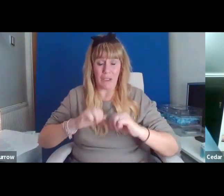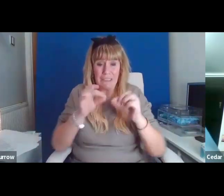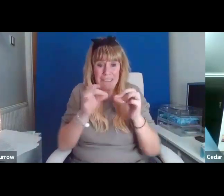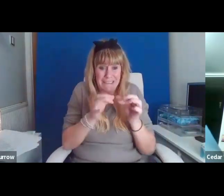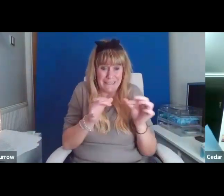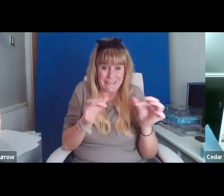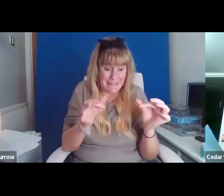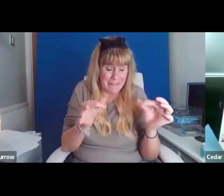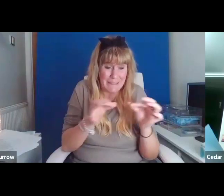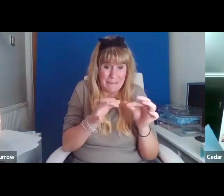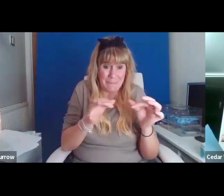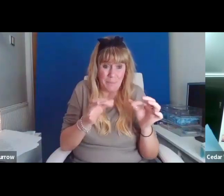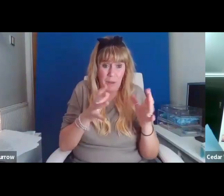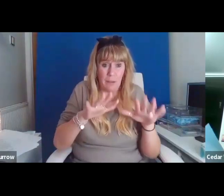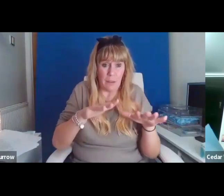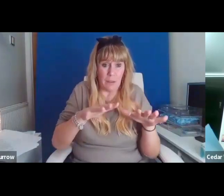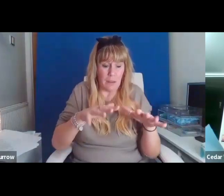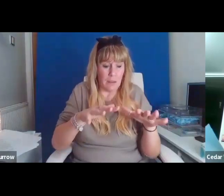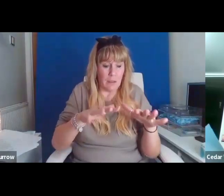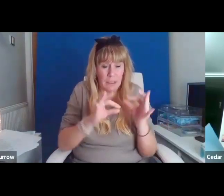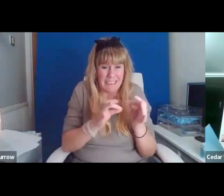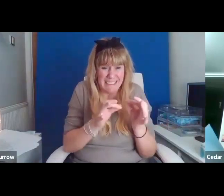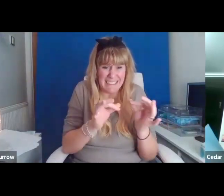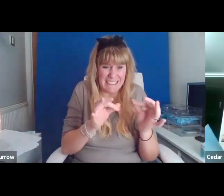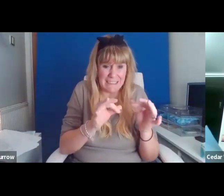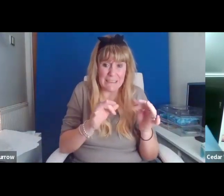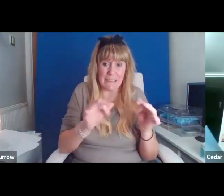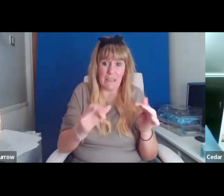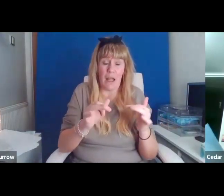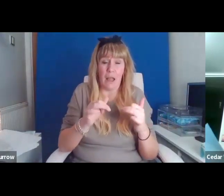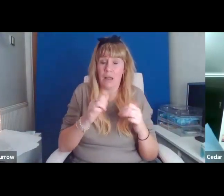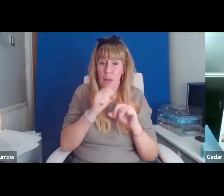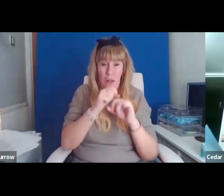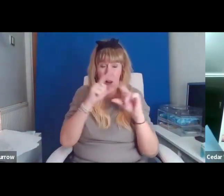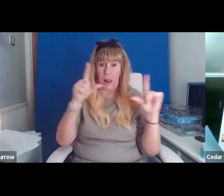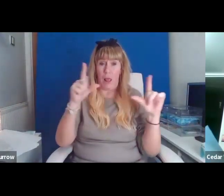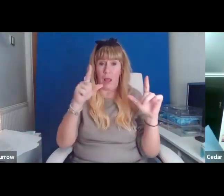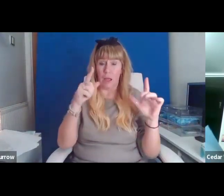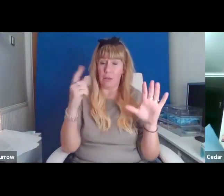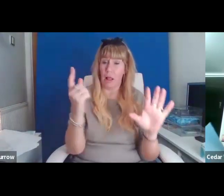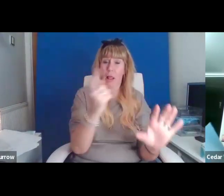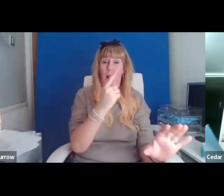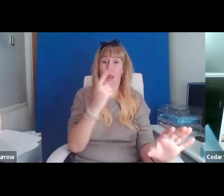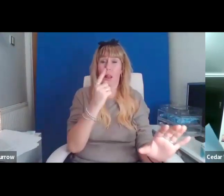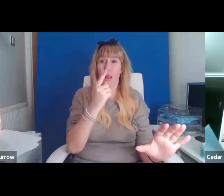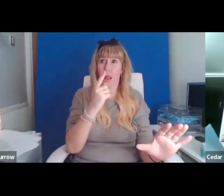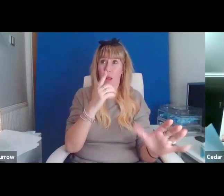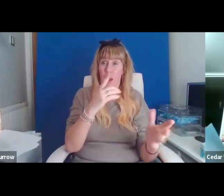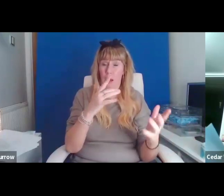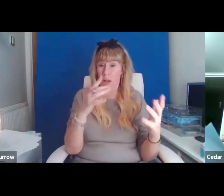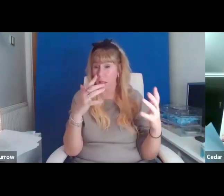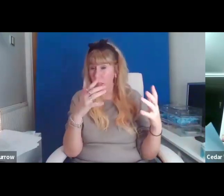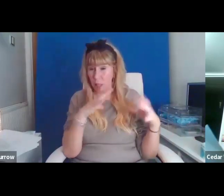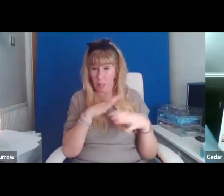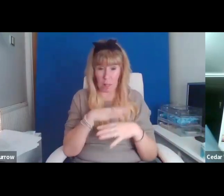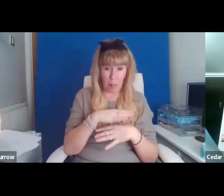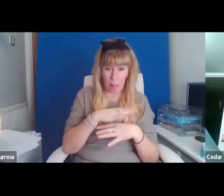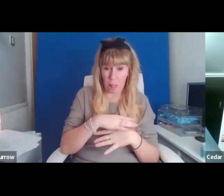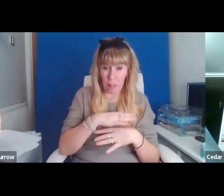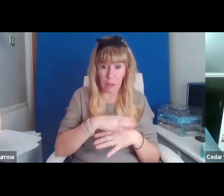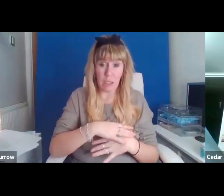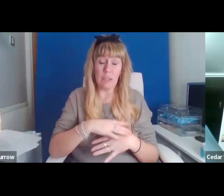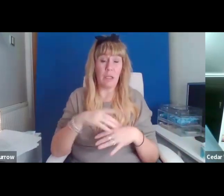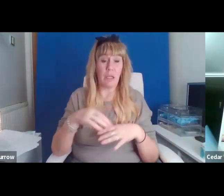alert but quetiapine groggy. Is that even doable? Dissociating, zoning